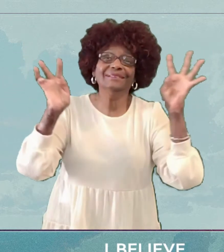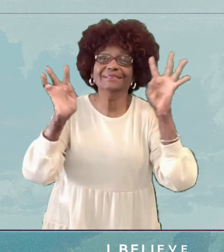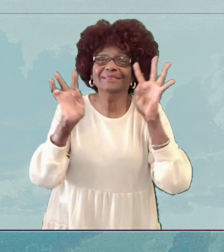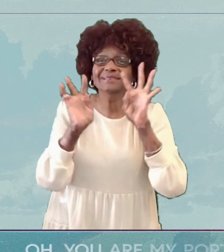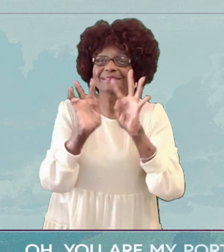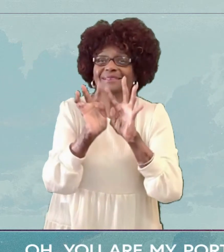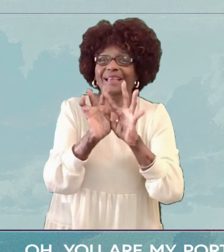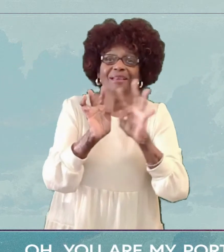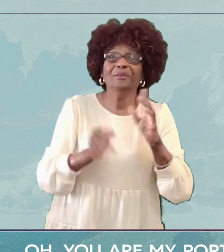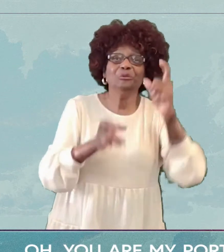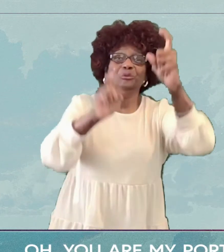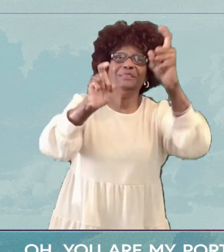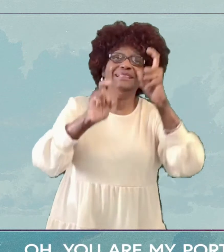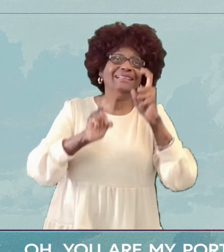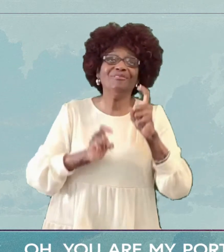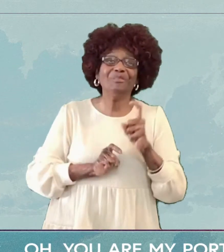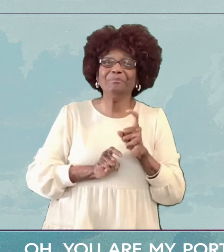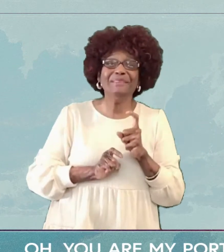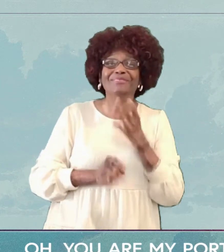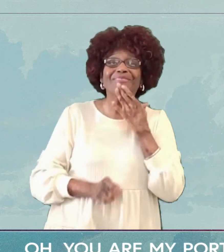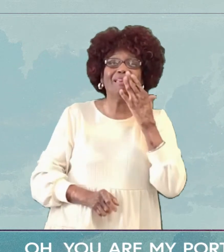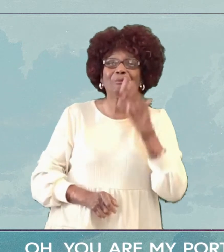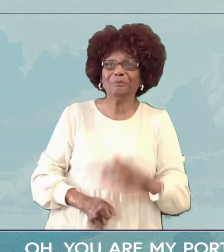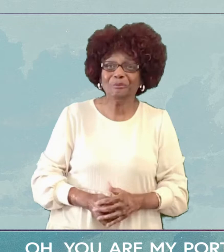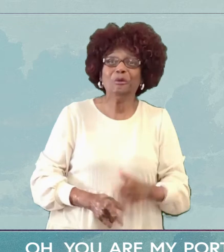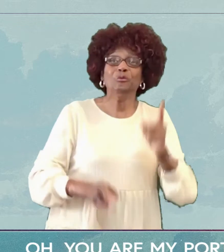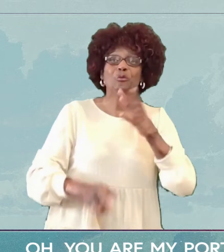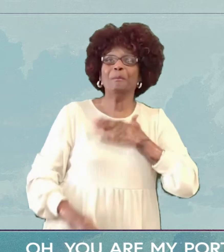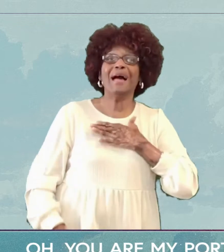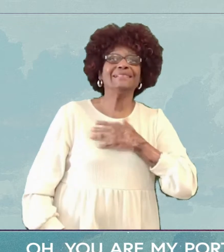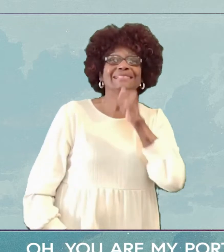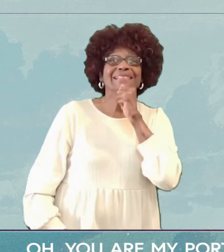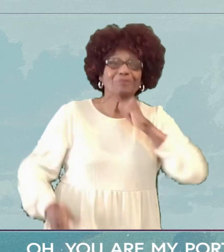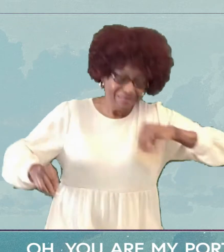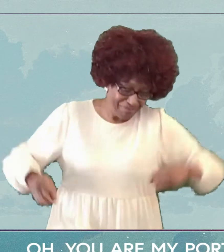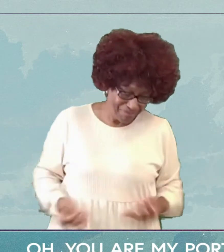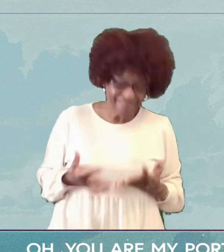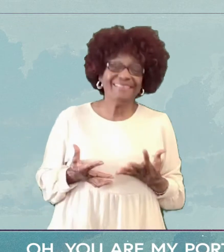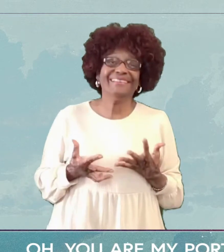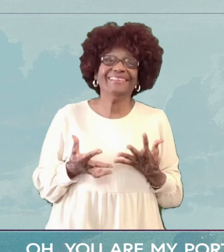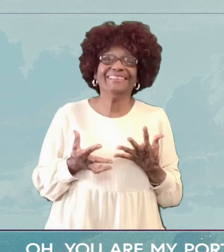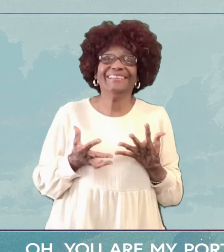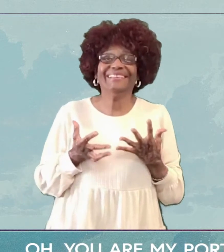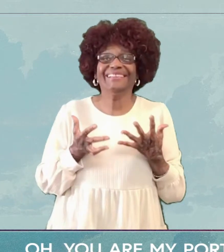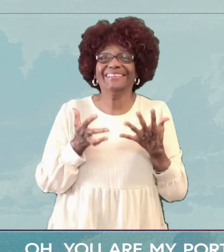Oh, and you are my portion You are my hiding place